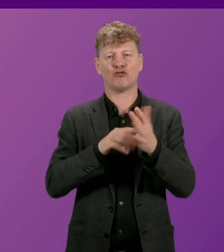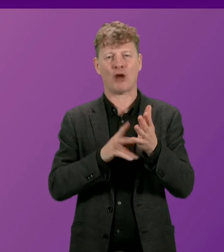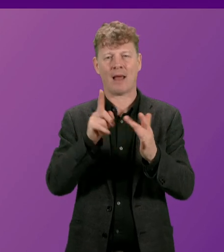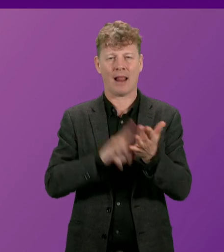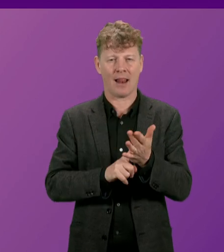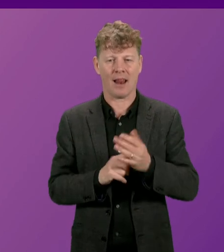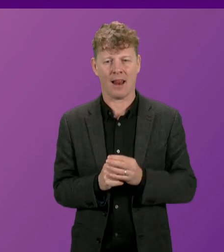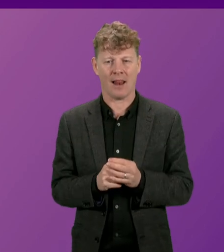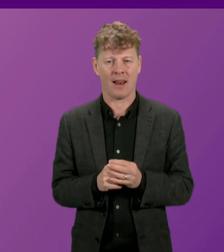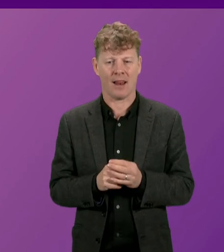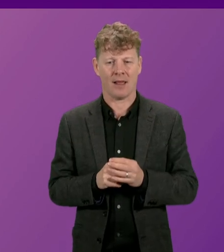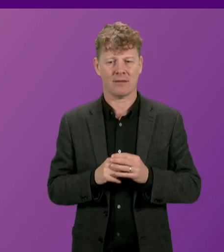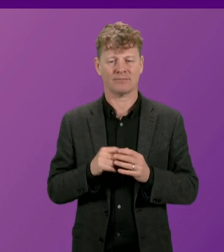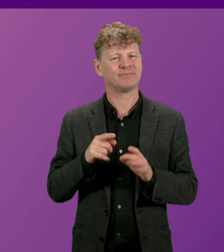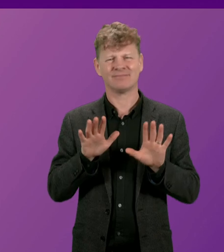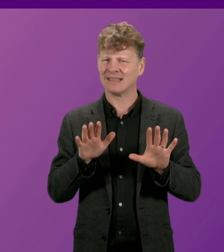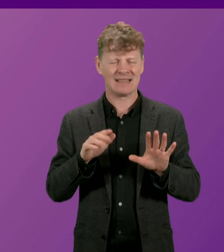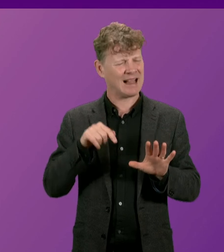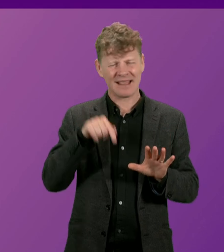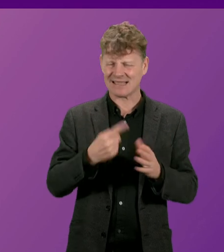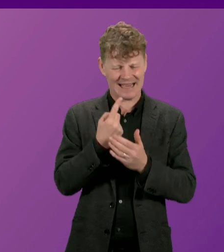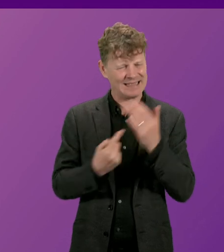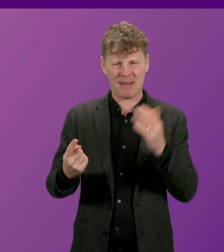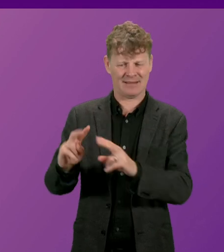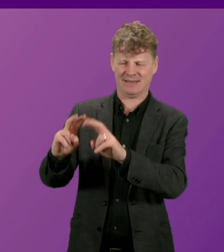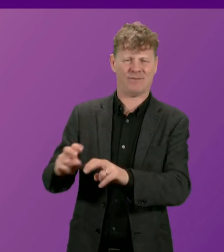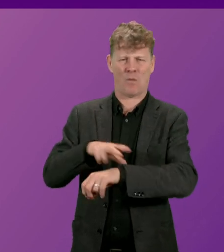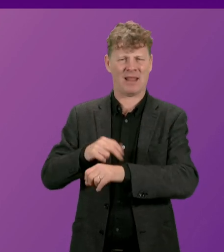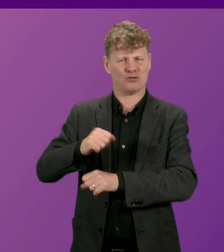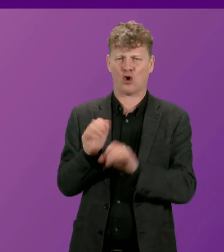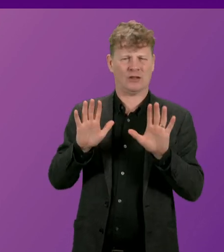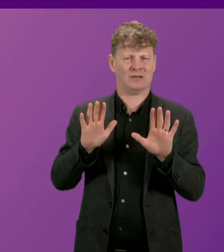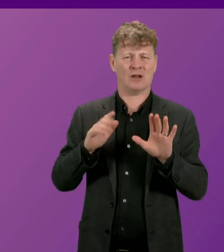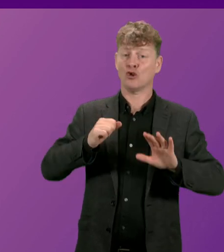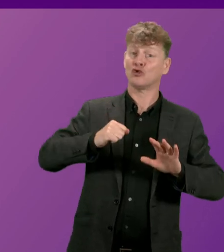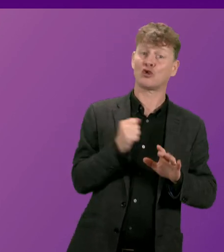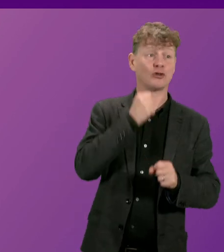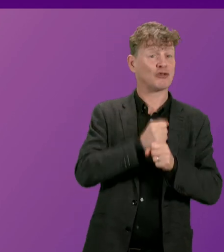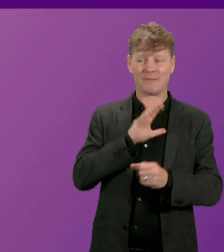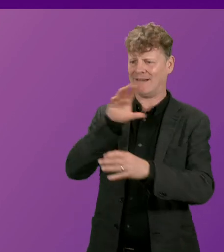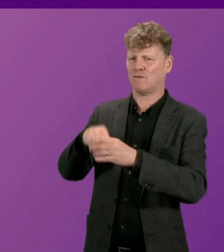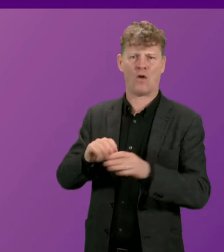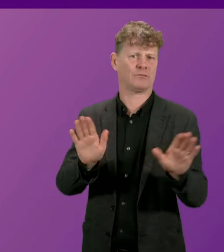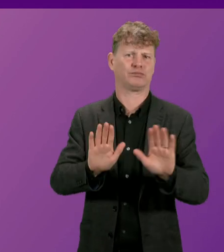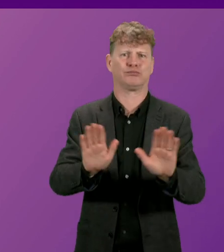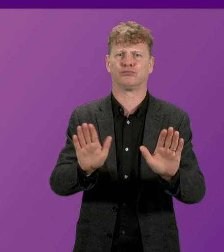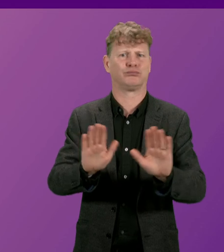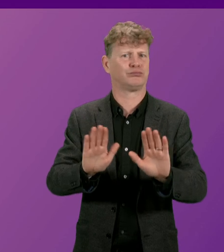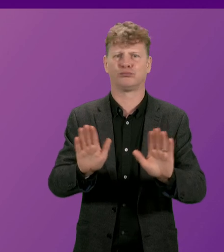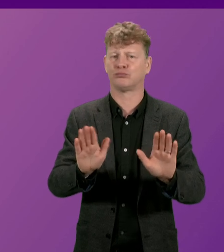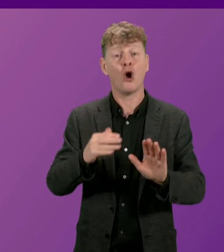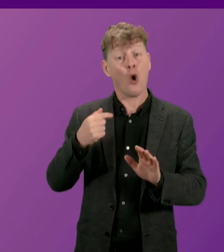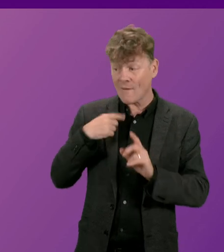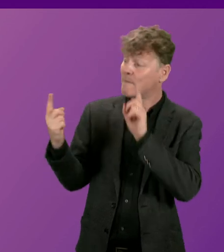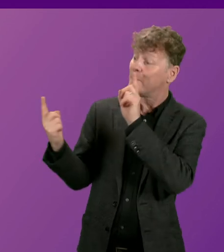of any crime is an independent matter for Police Scotland and the Scottish Government has no involvement in such matters. Scottish Government officials have